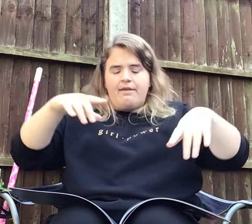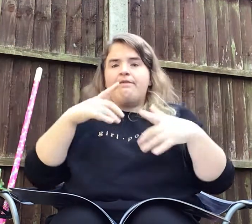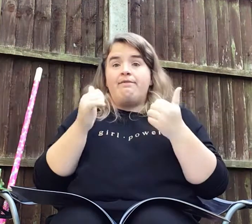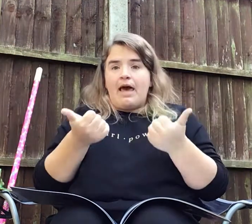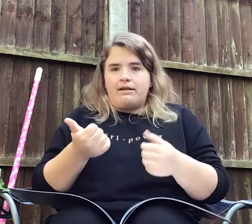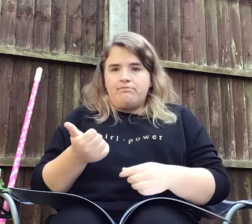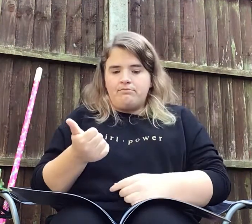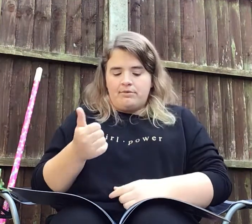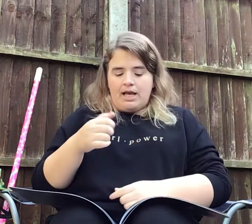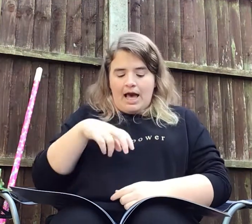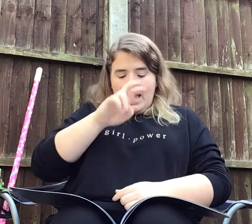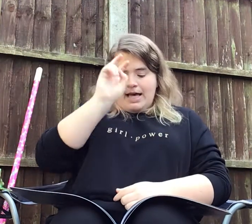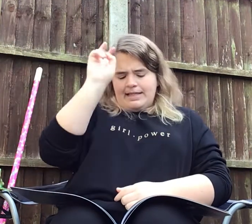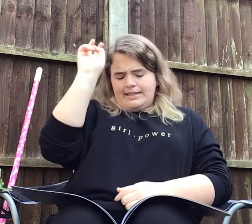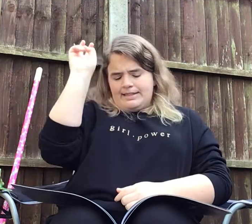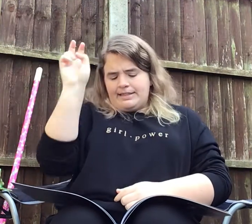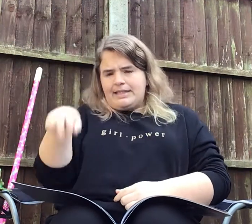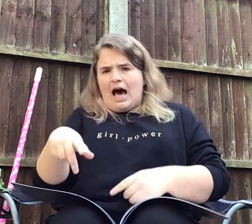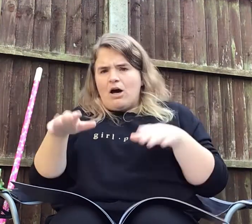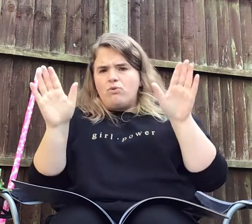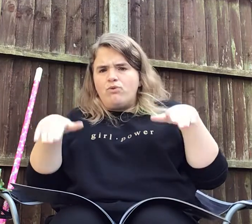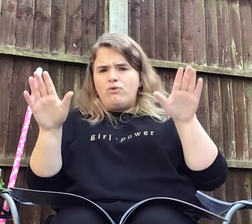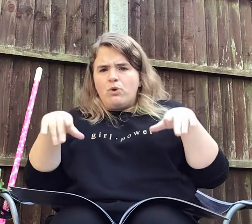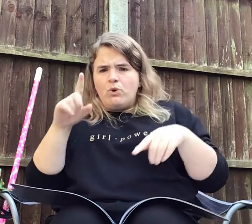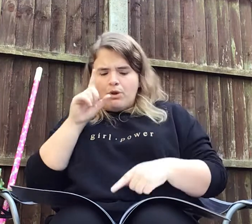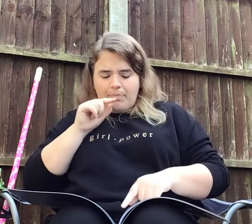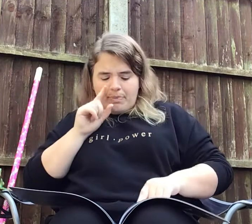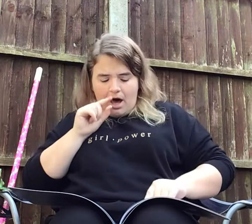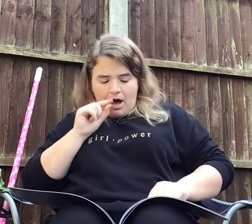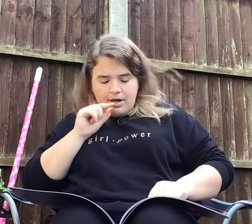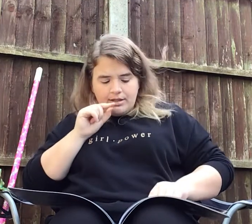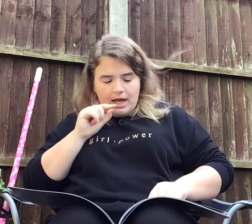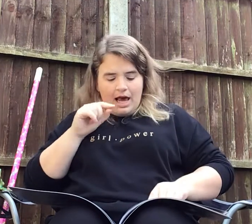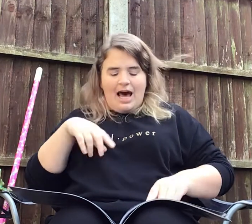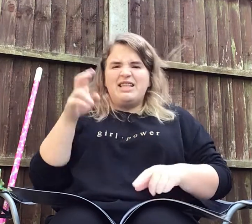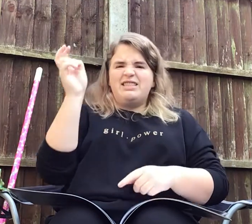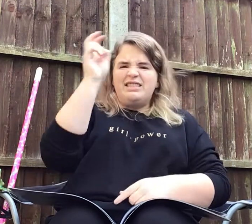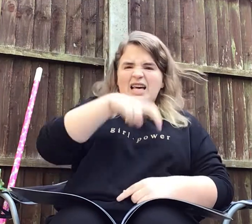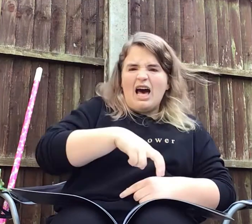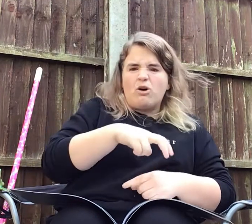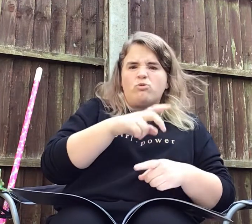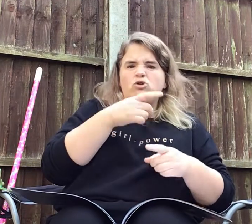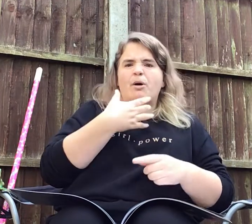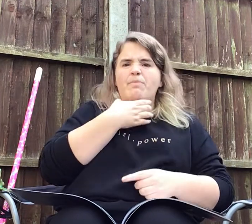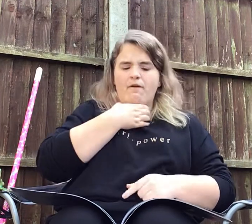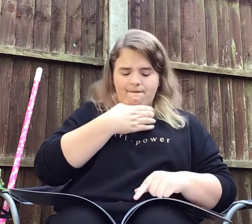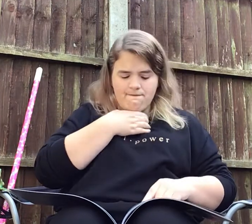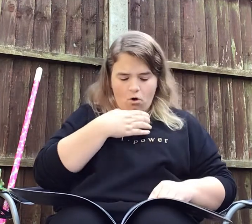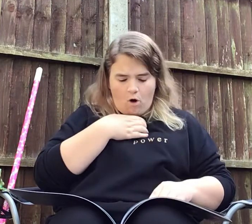Then, down flew the bird, and down jumped the frog.